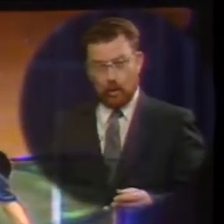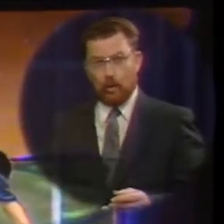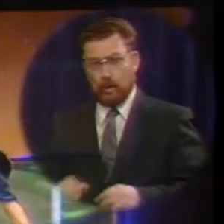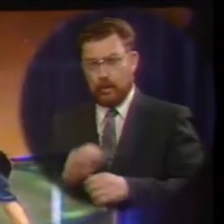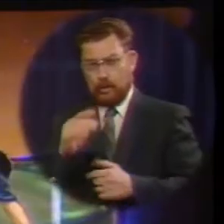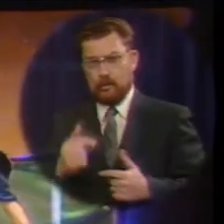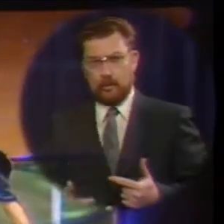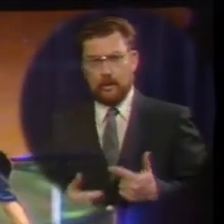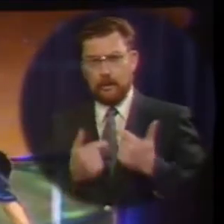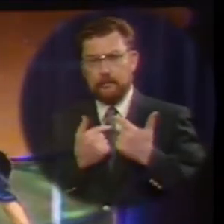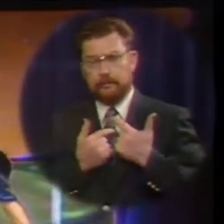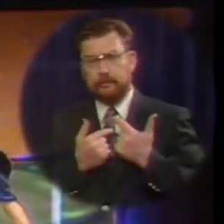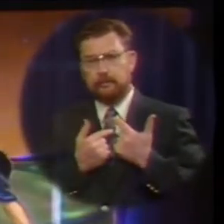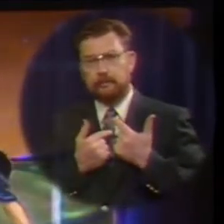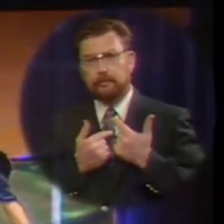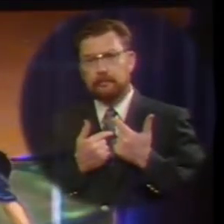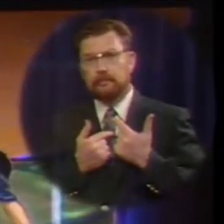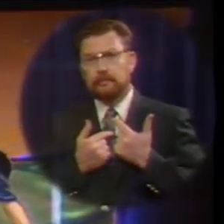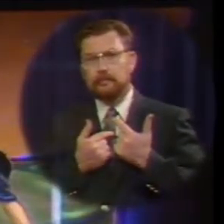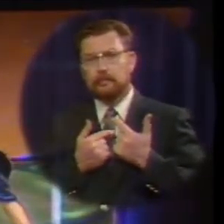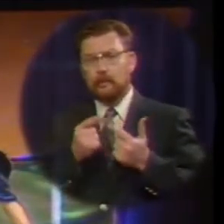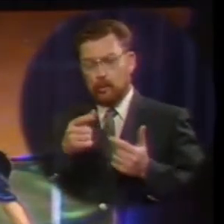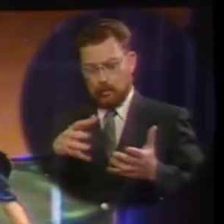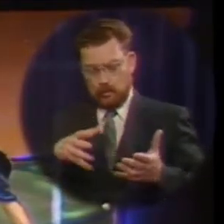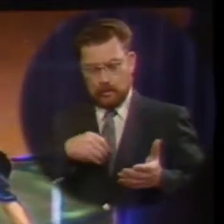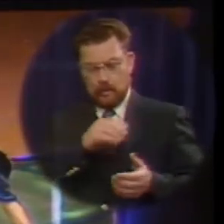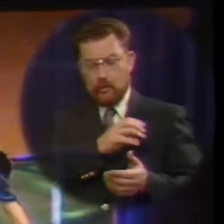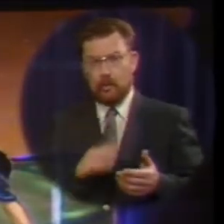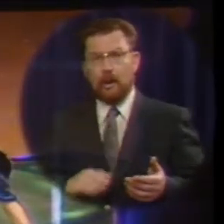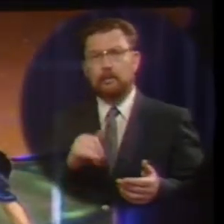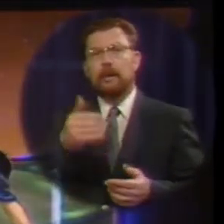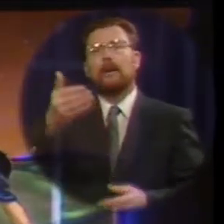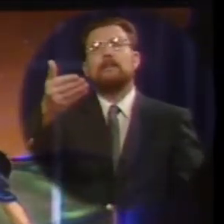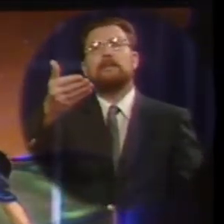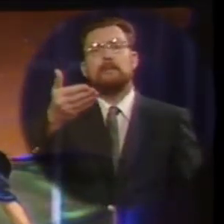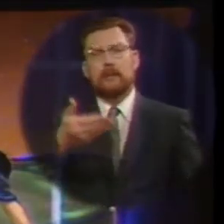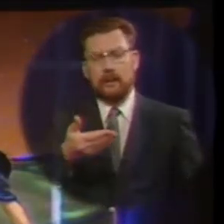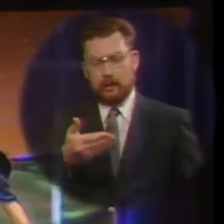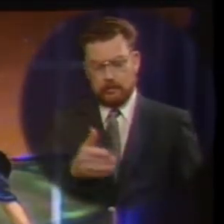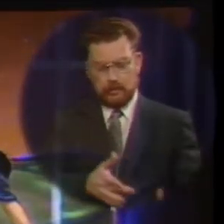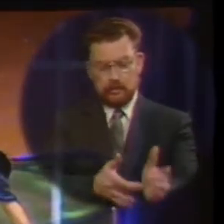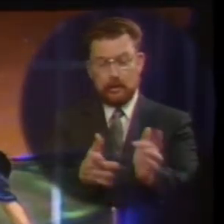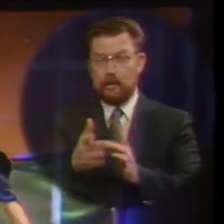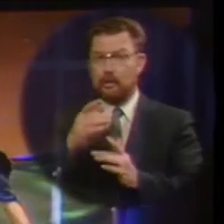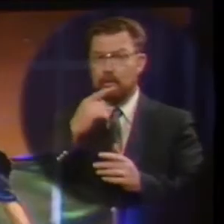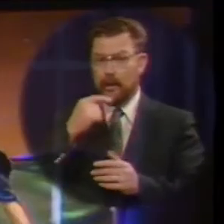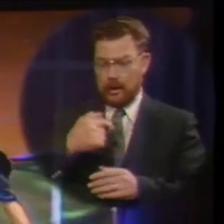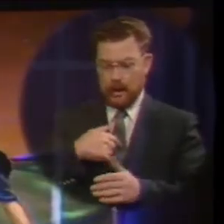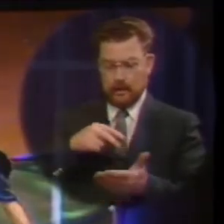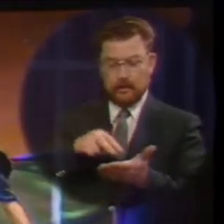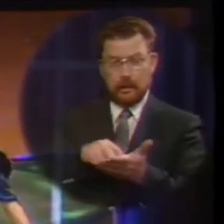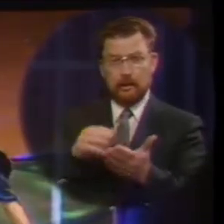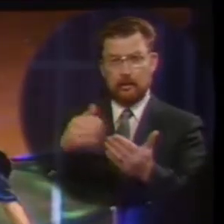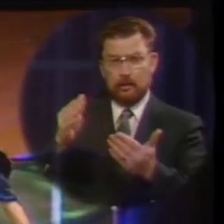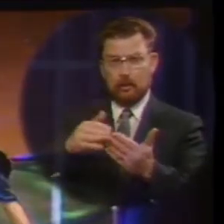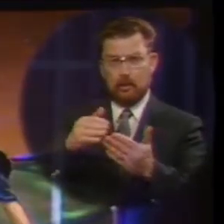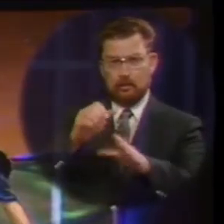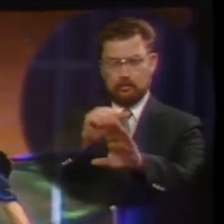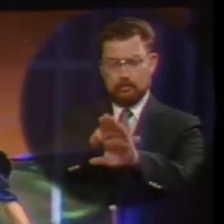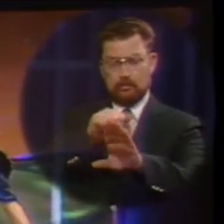life you receive christ by personal invitation jesus says behold i stand at the door and knock that is the